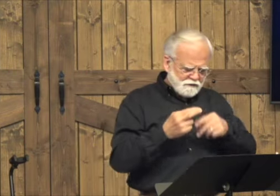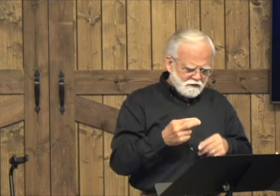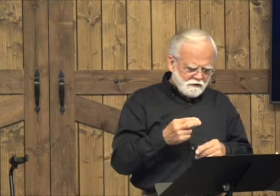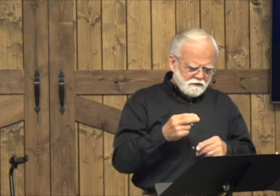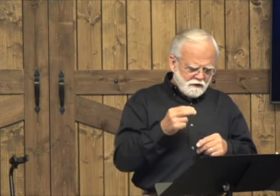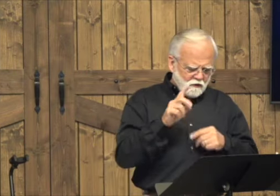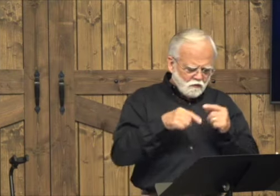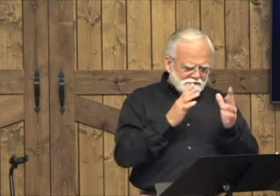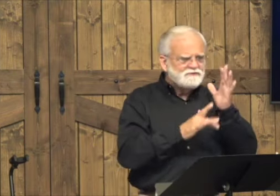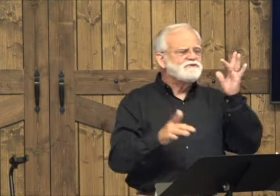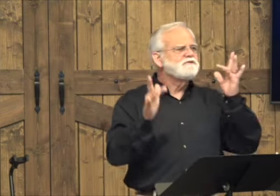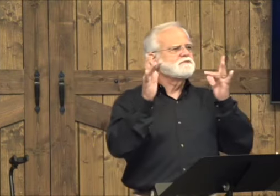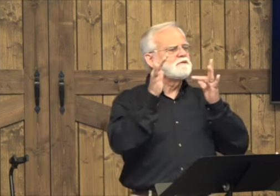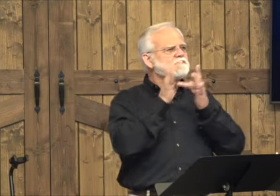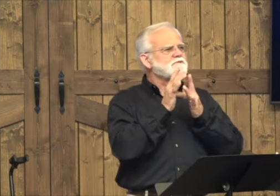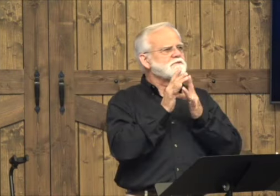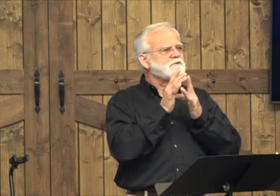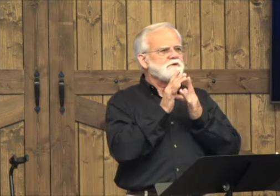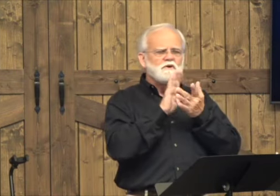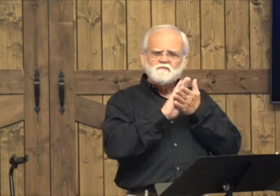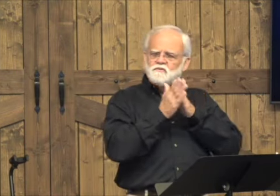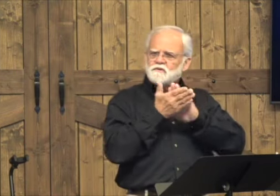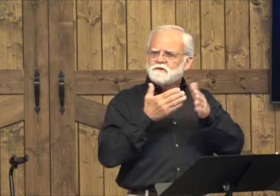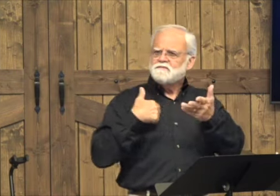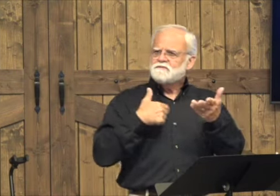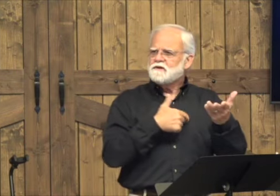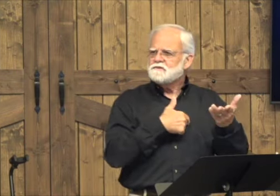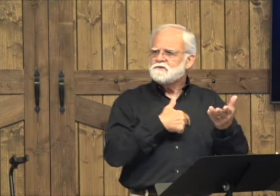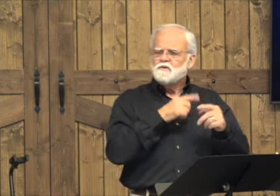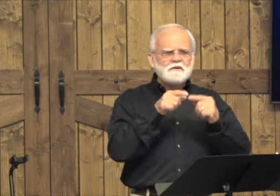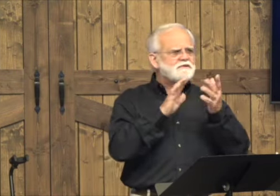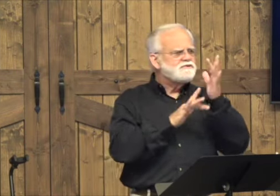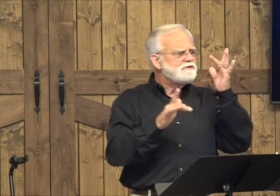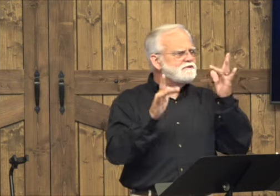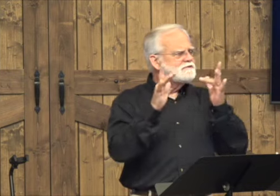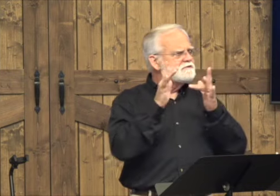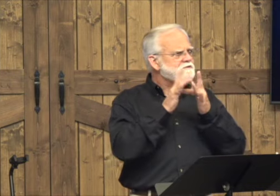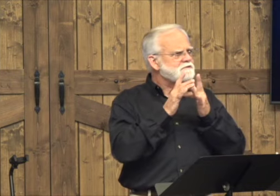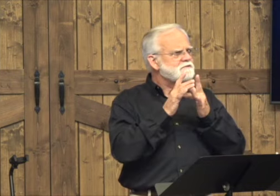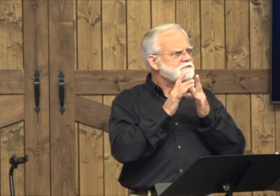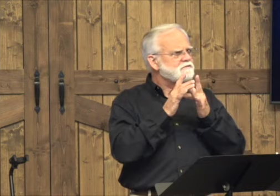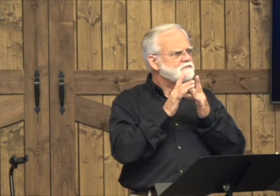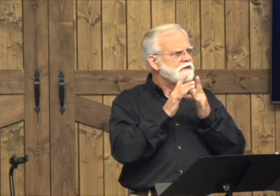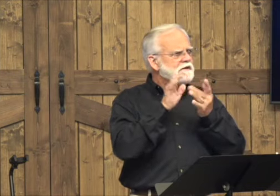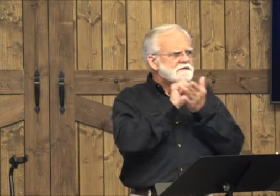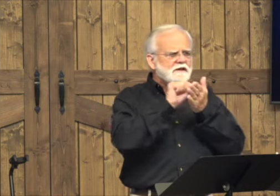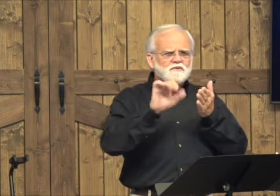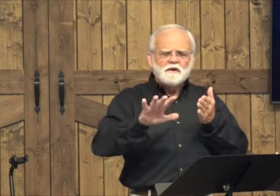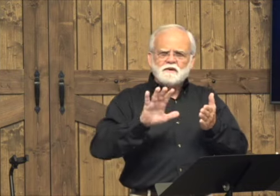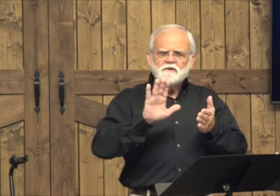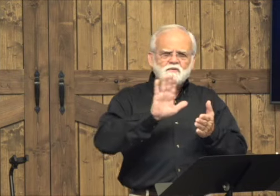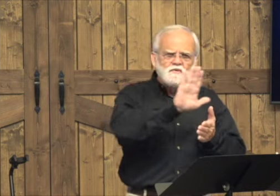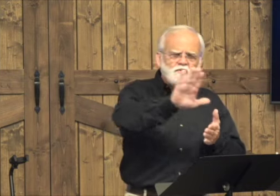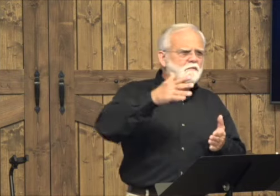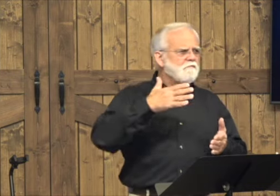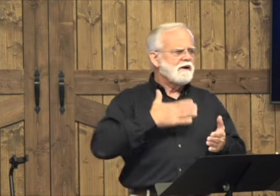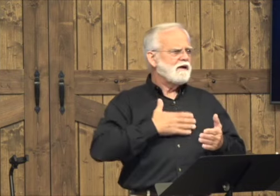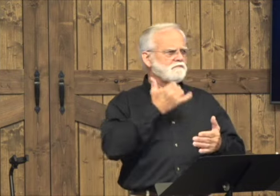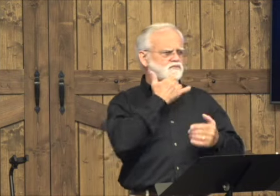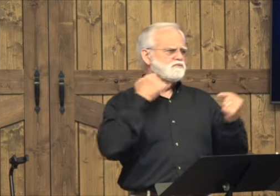And she realized who Jesus was, how he forgave sin. Jesus